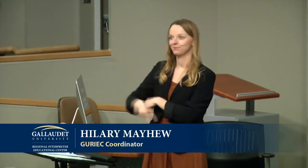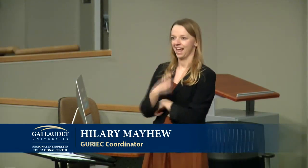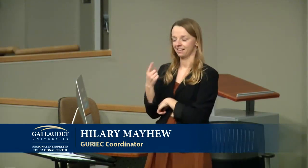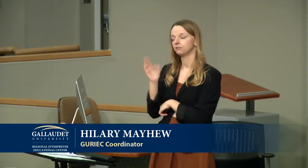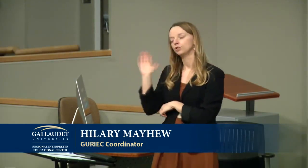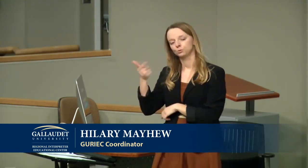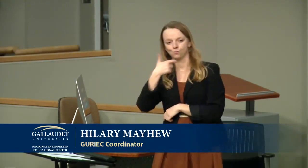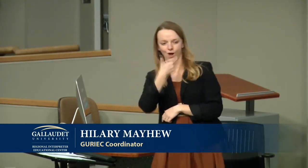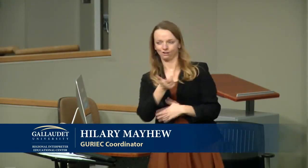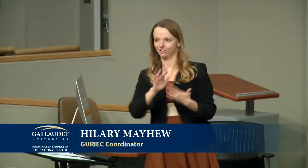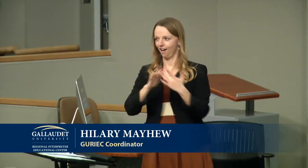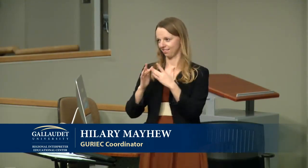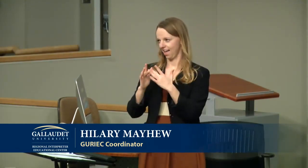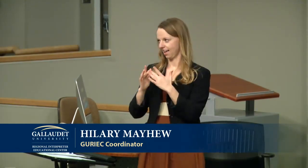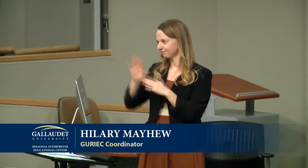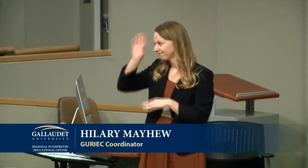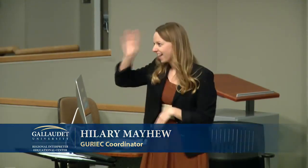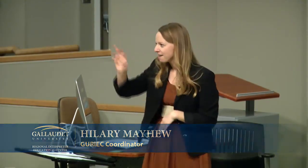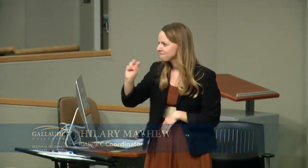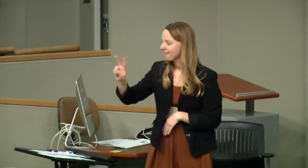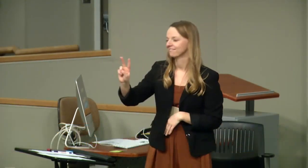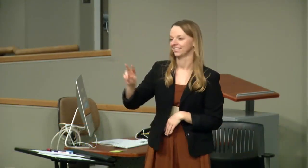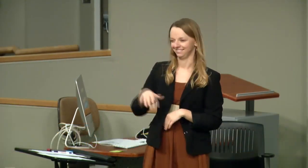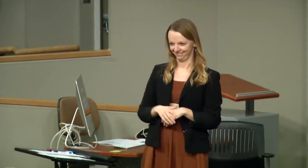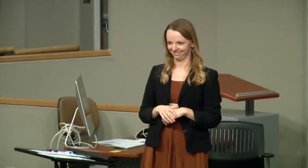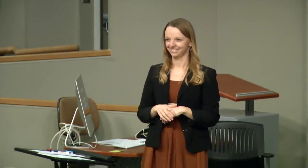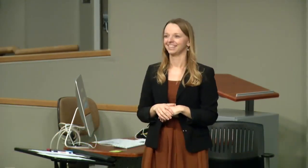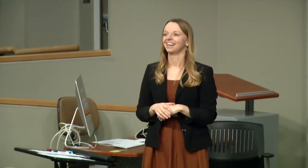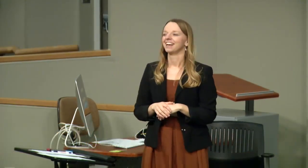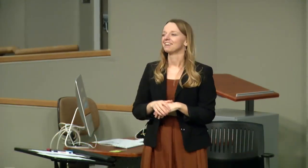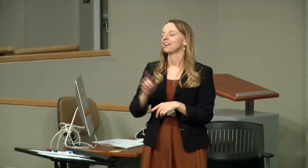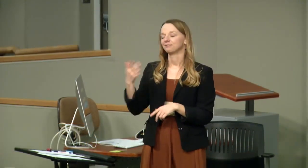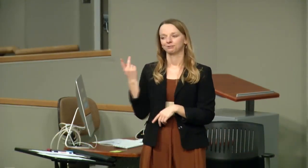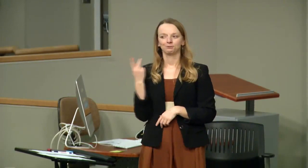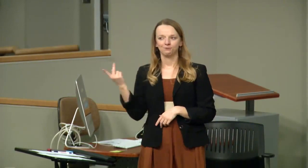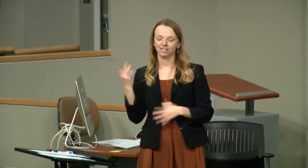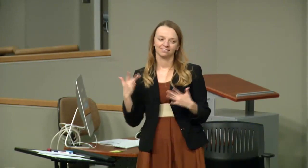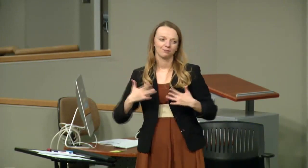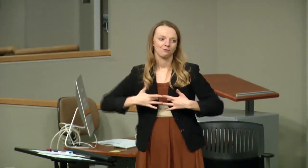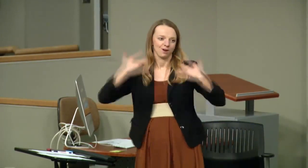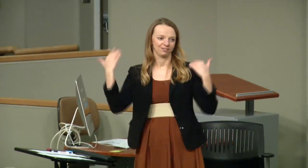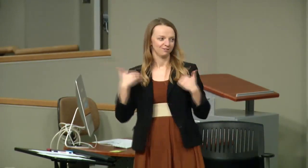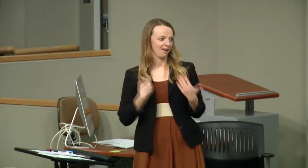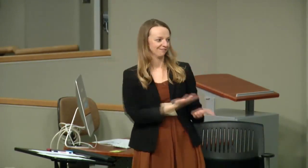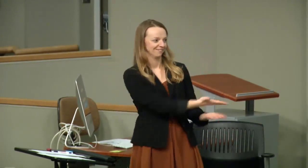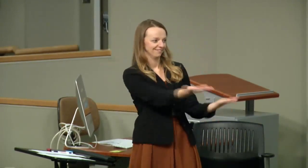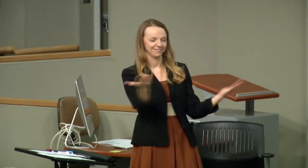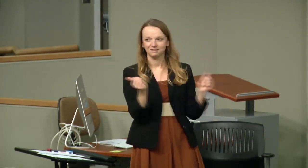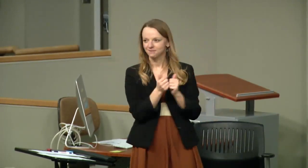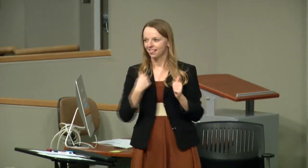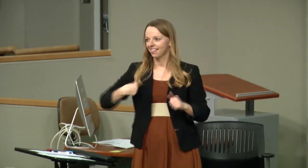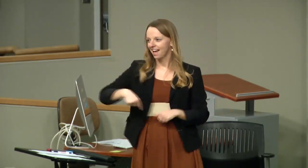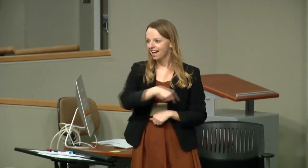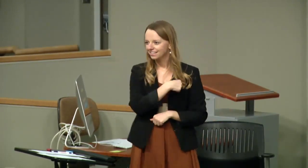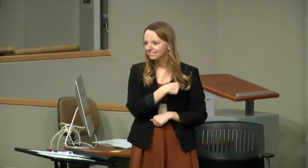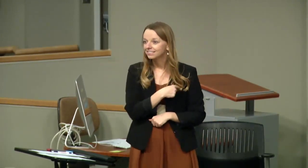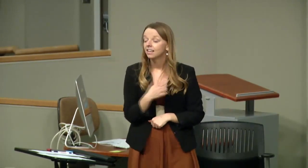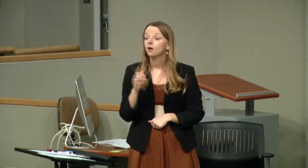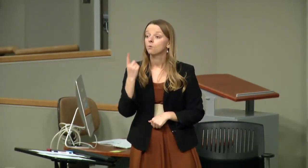interpreting, a new curriculum. So she'll be watching it online. And hello to Bev. So I'm thrilled today to have with us